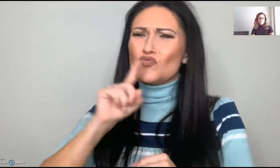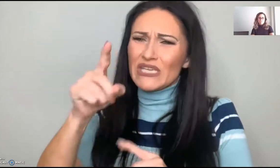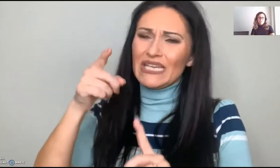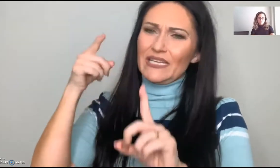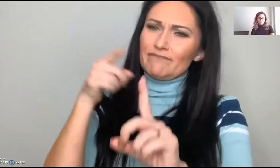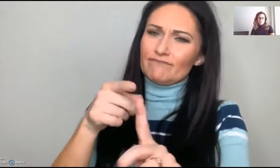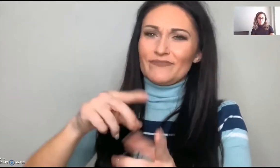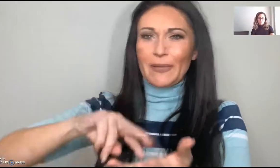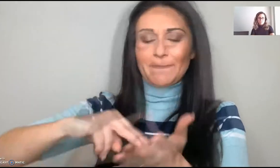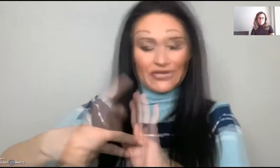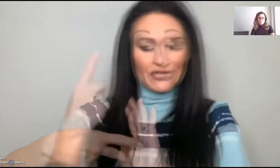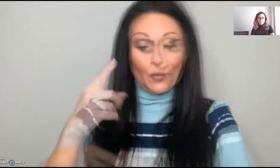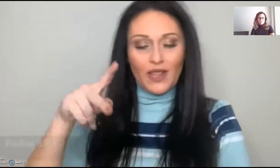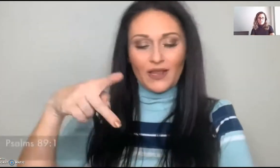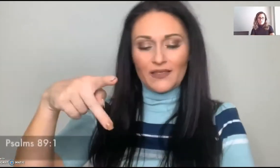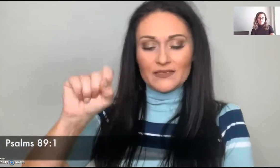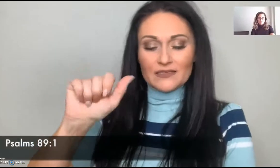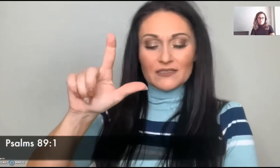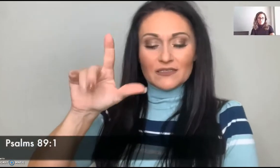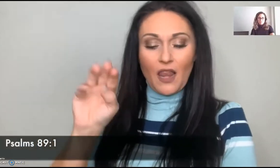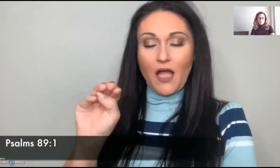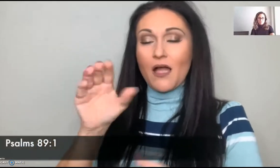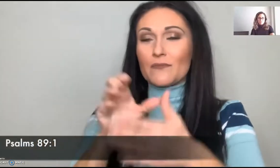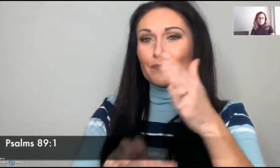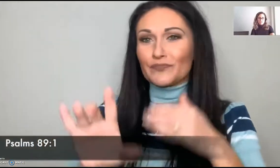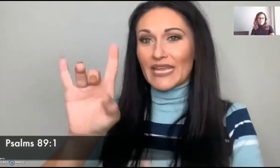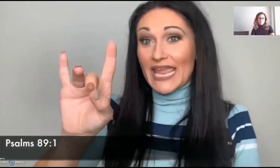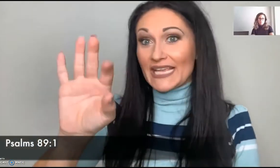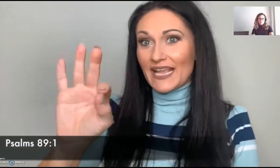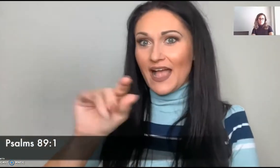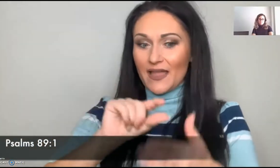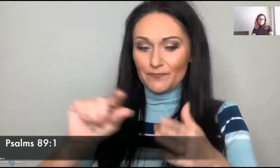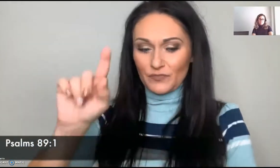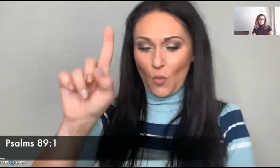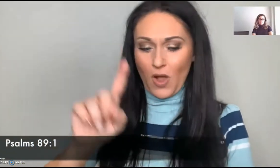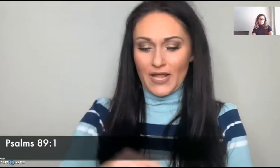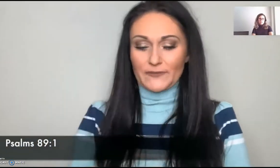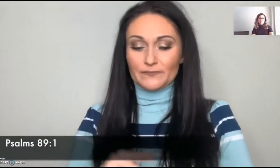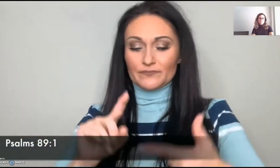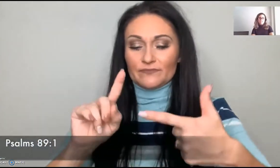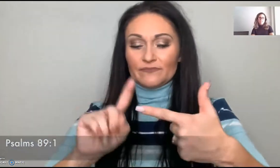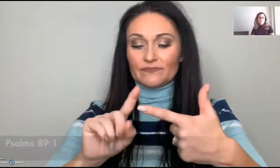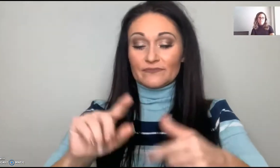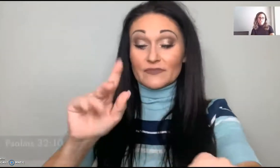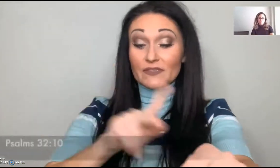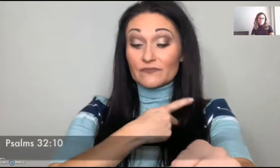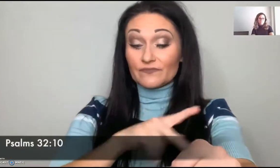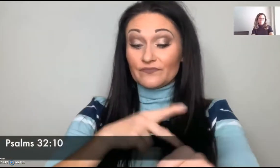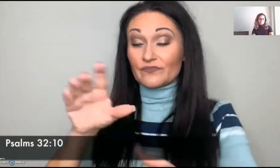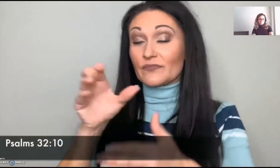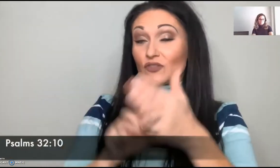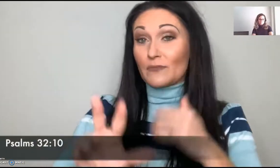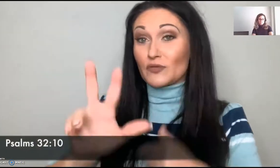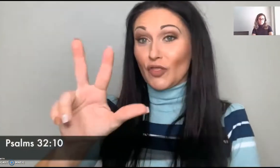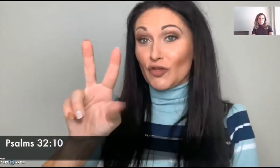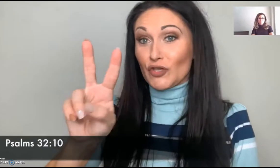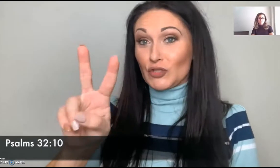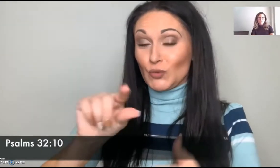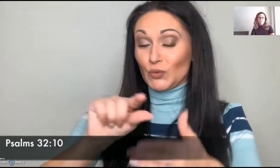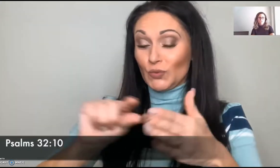his word and how it helps with the meaning. Psalms 89 verse 1, Psalms 32